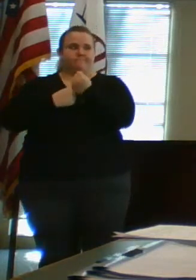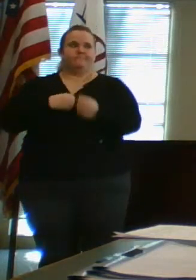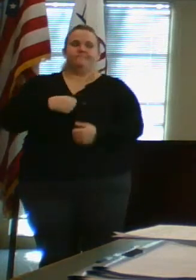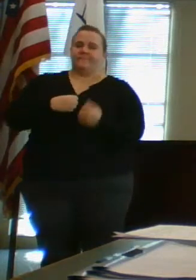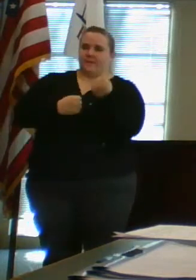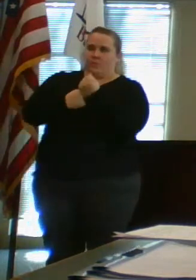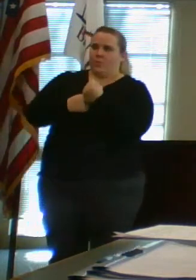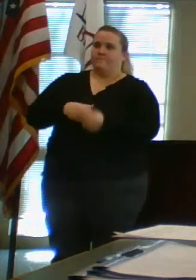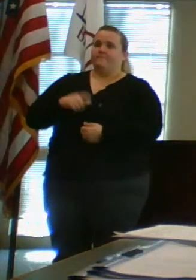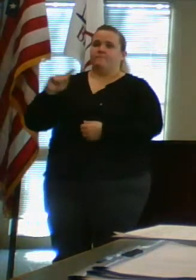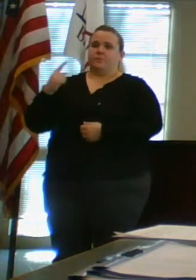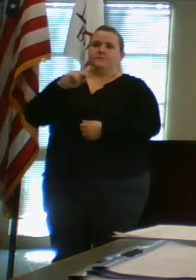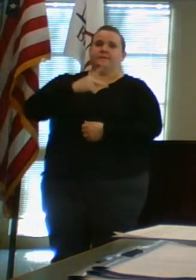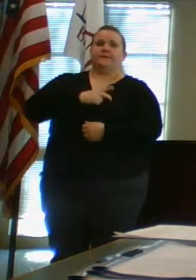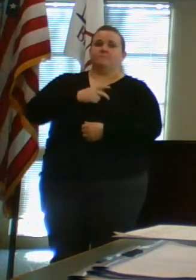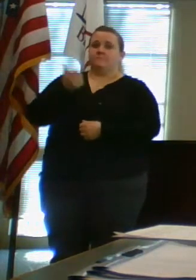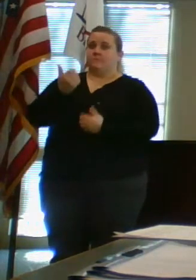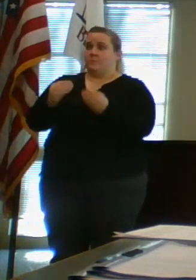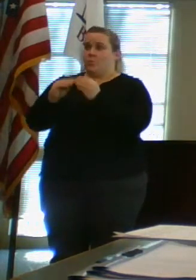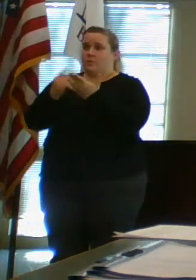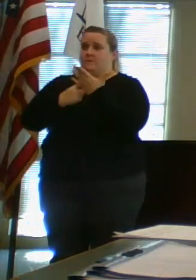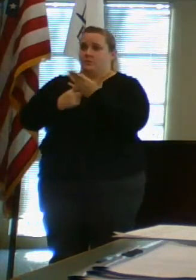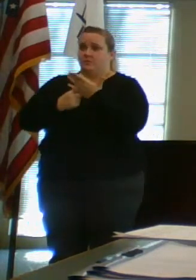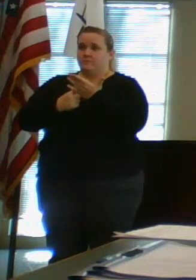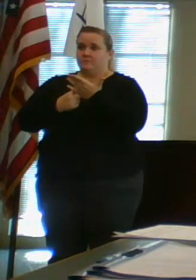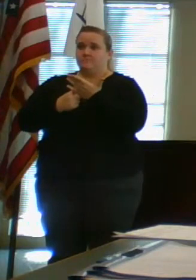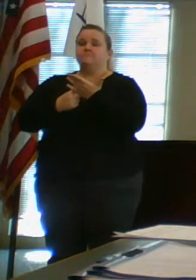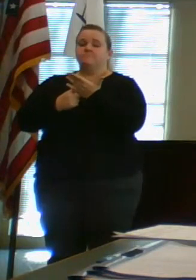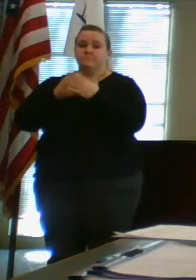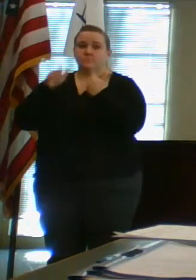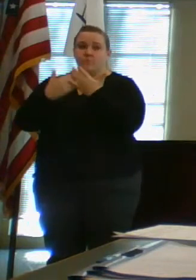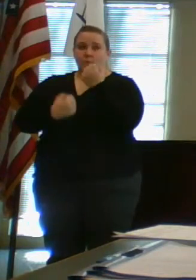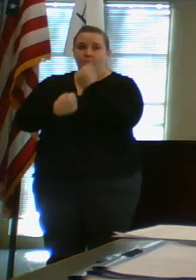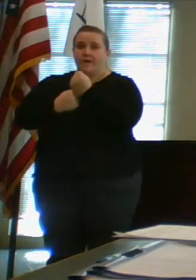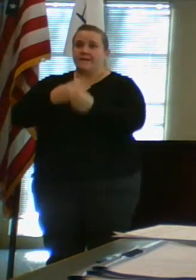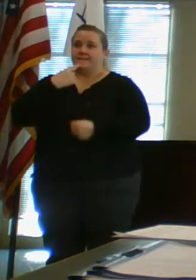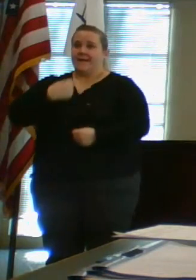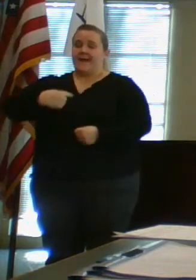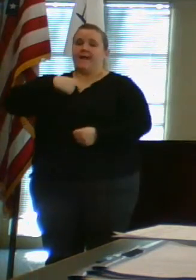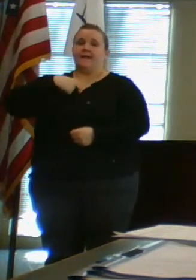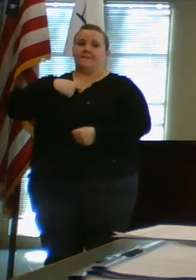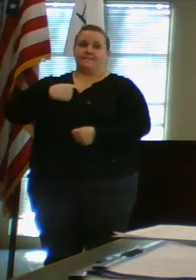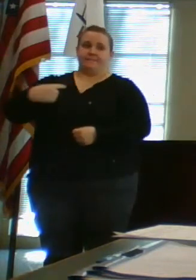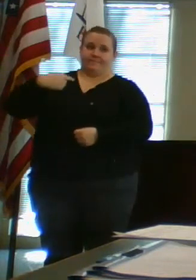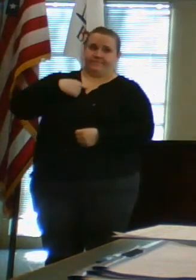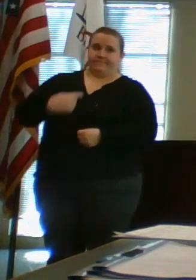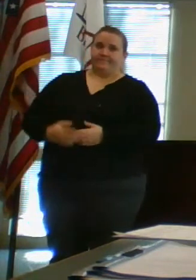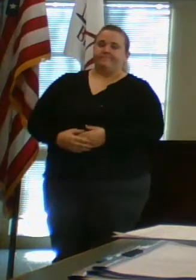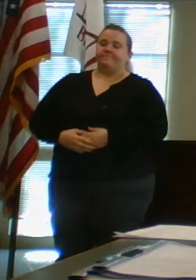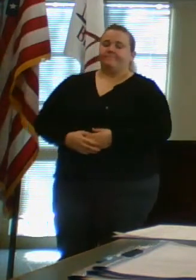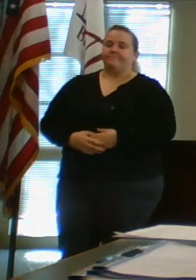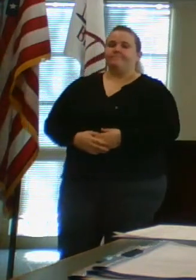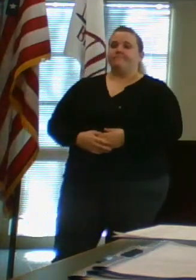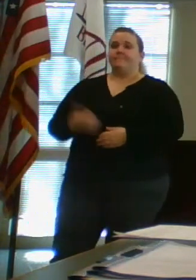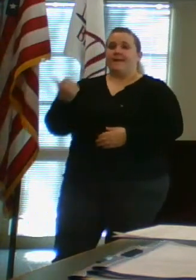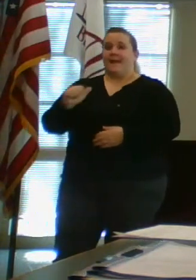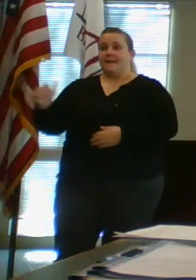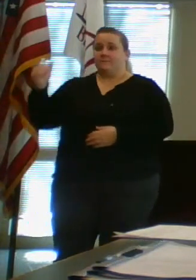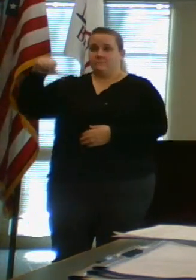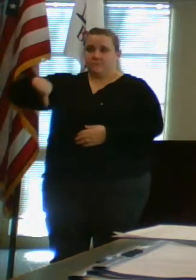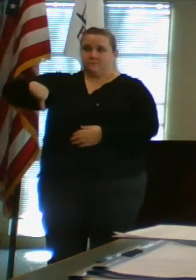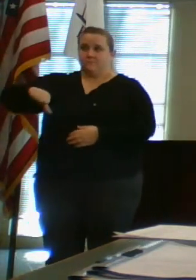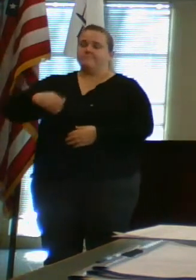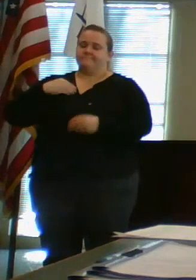Second. Any other further discussion on those? All in signify by saying aye. Aye. Any nays?